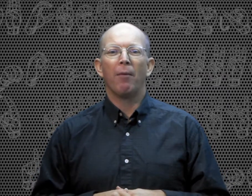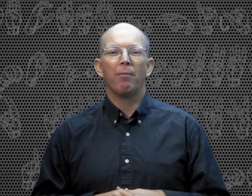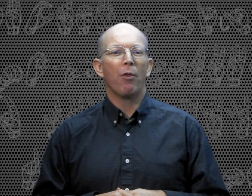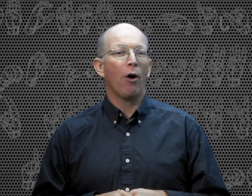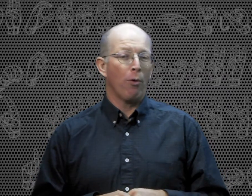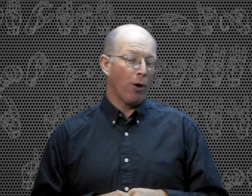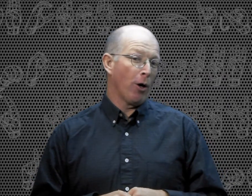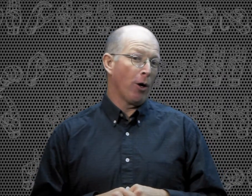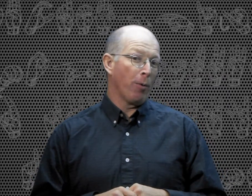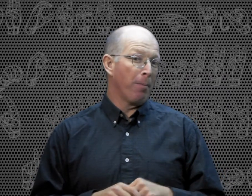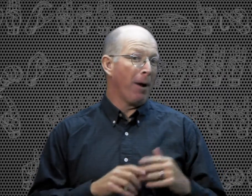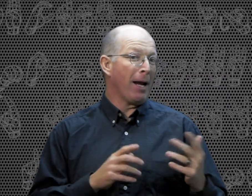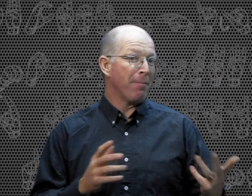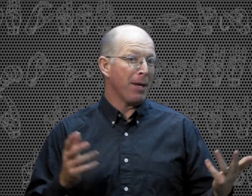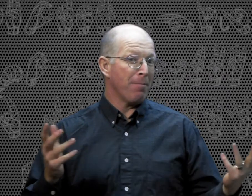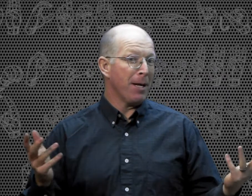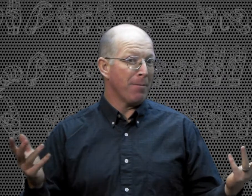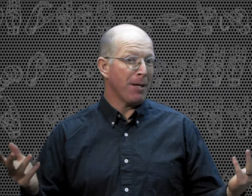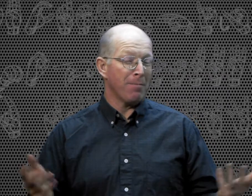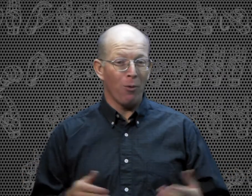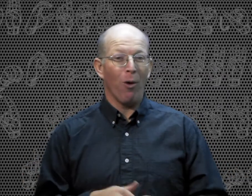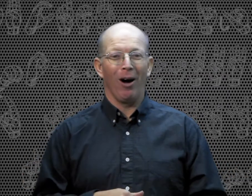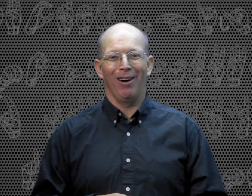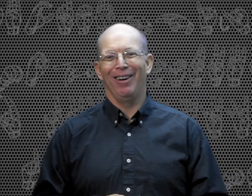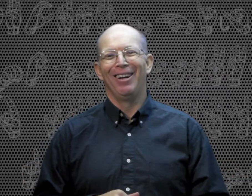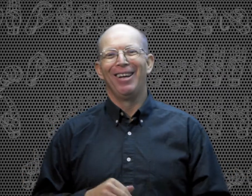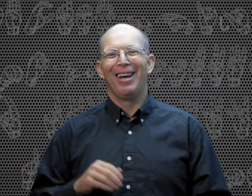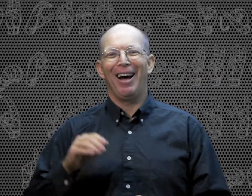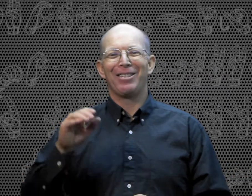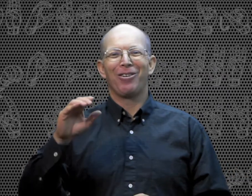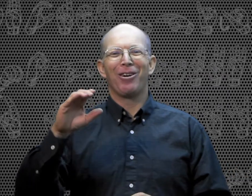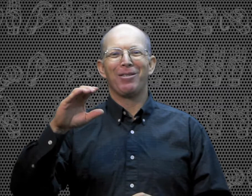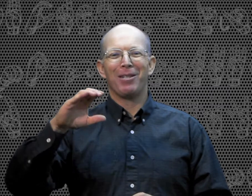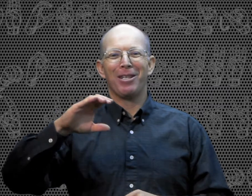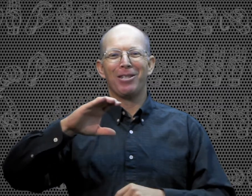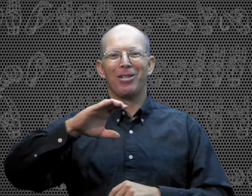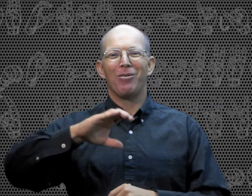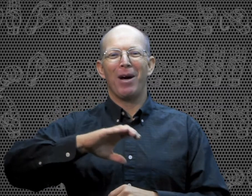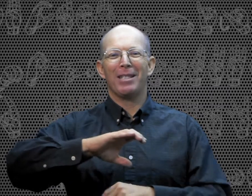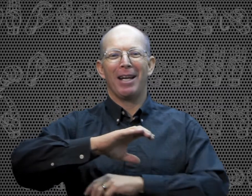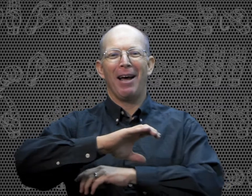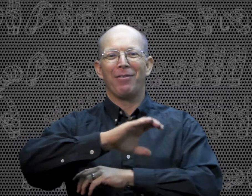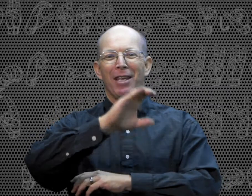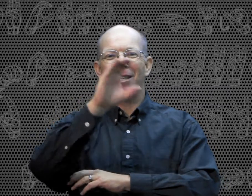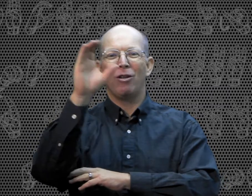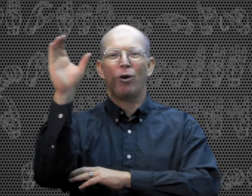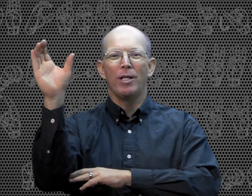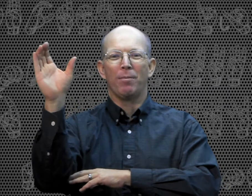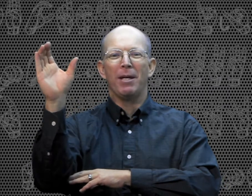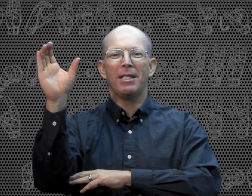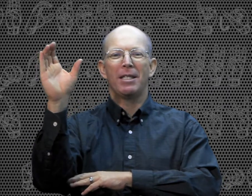though there might be many, many more. So, Christmas. Here's the two ways that I've seen. Christmas.